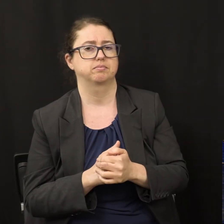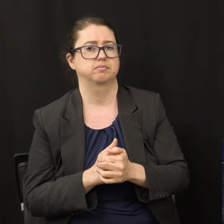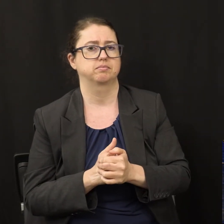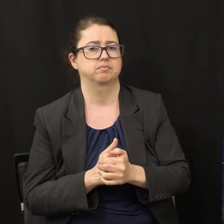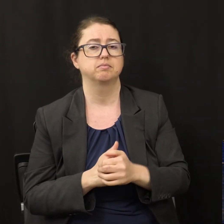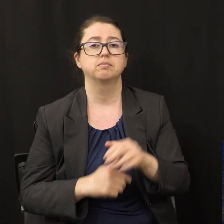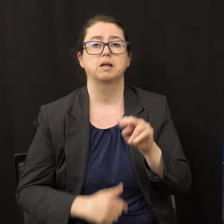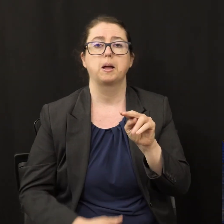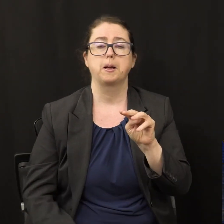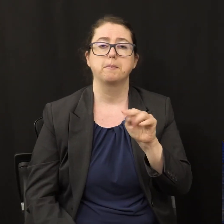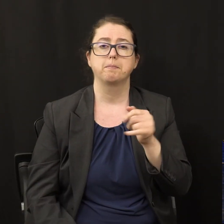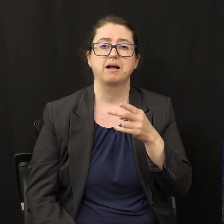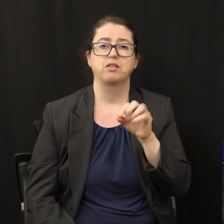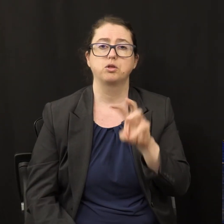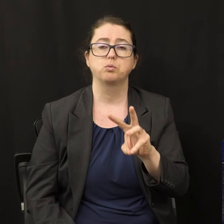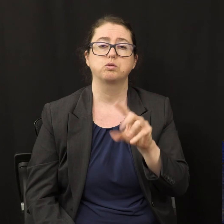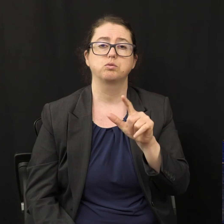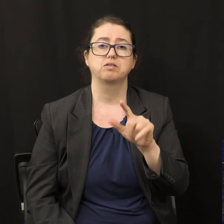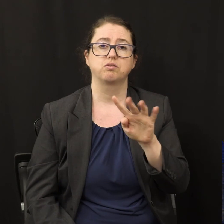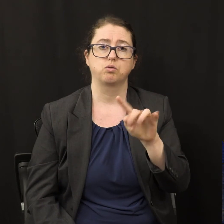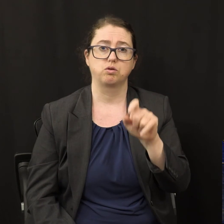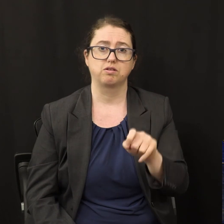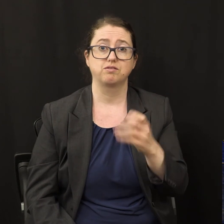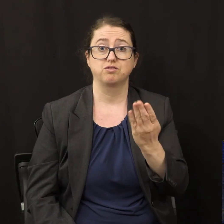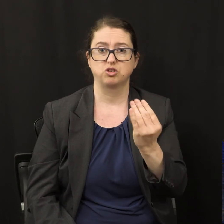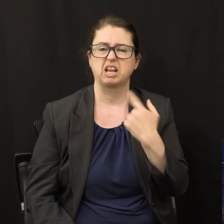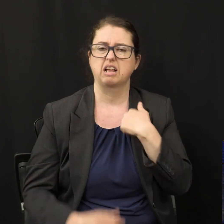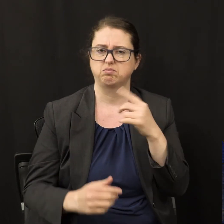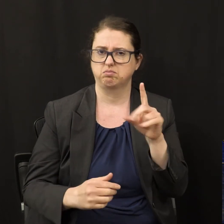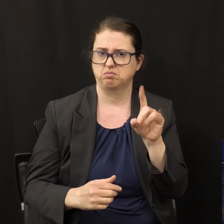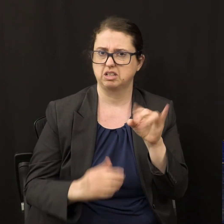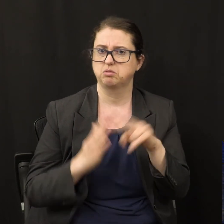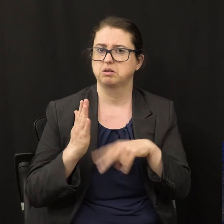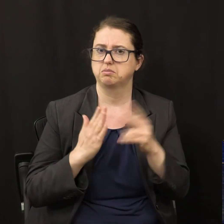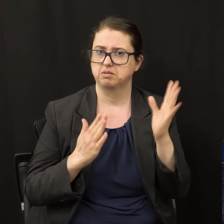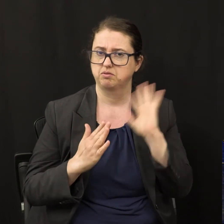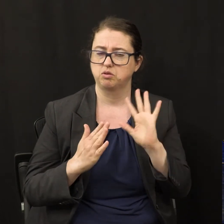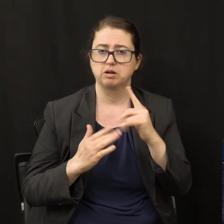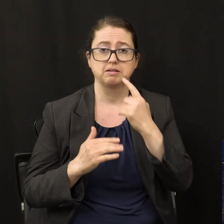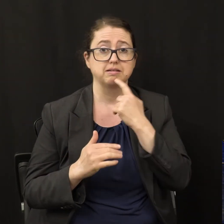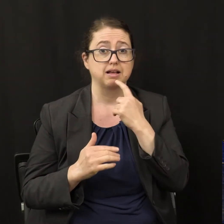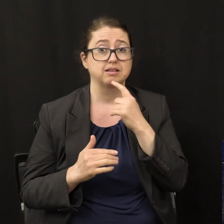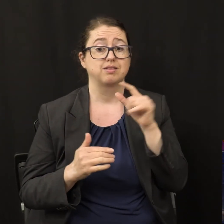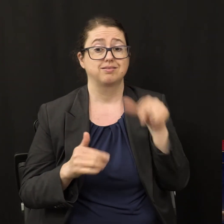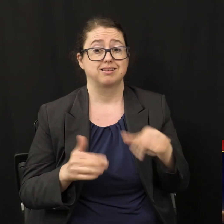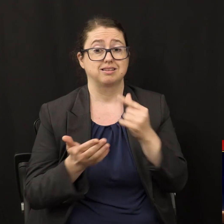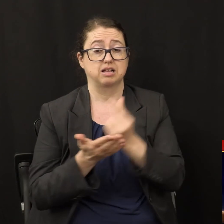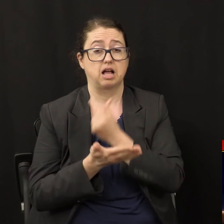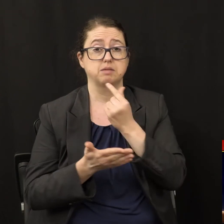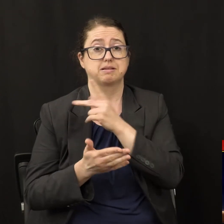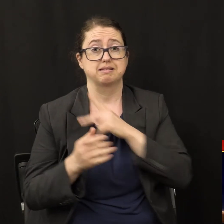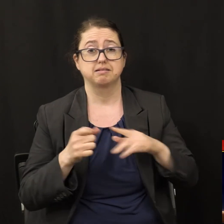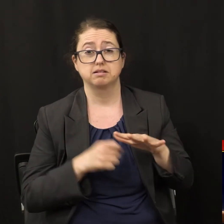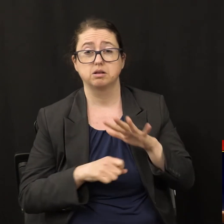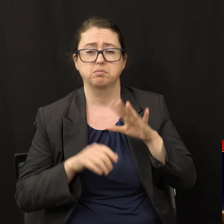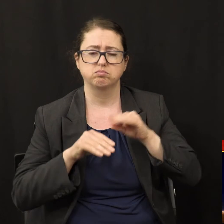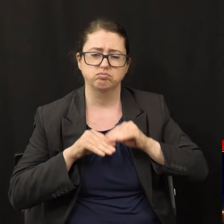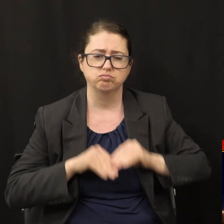chapter 24 and verse 14, which I read before, says, And this gospel of the kingdom will be preached in all the